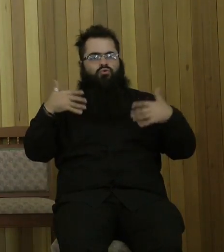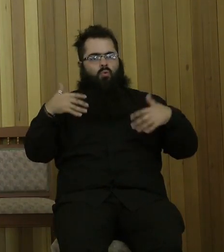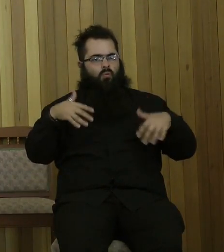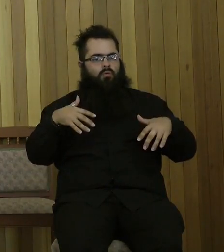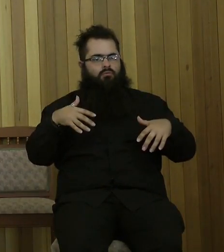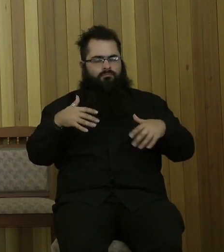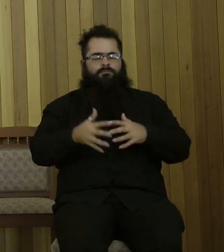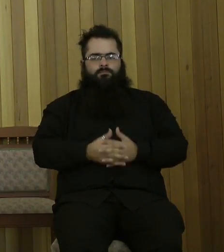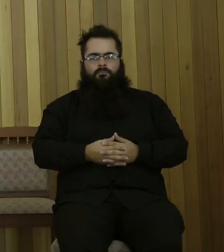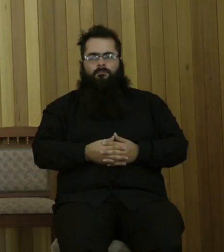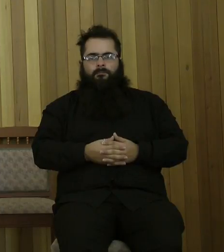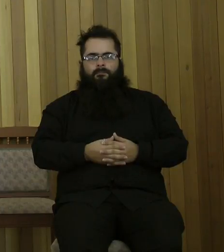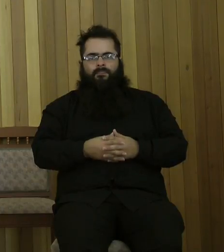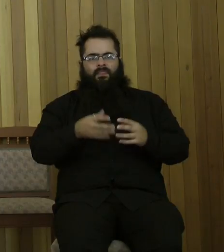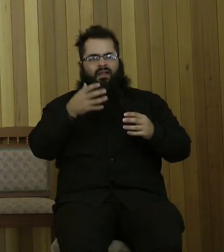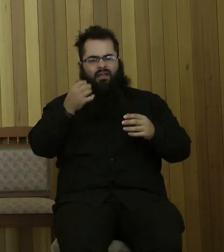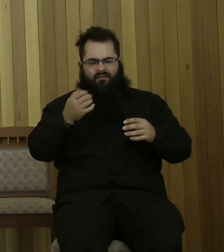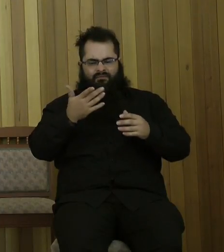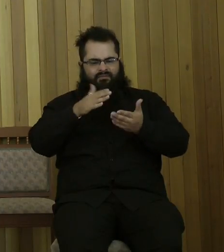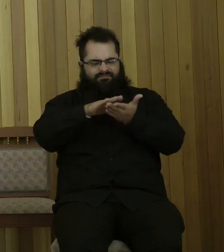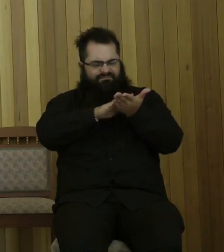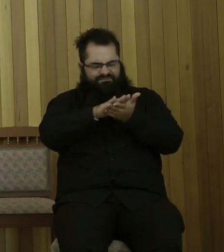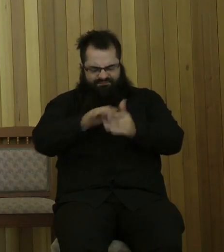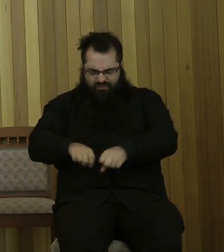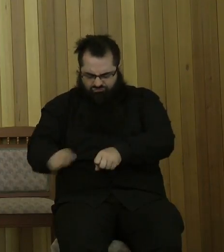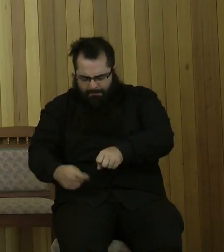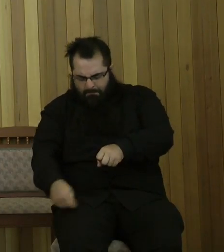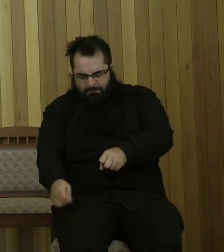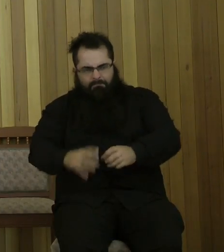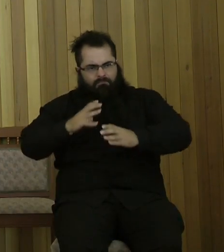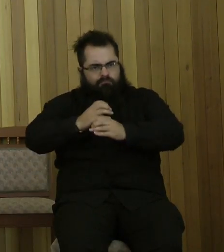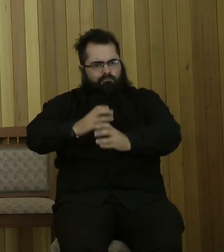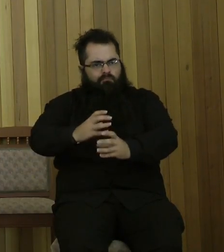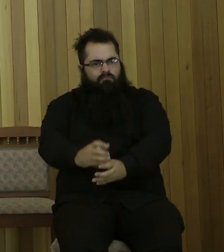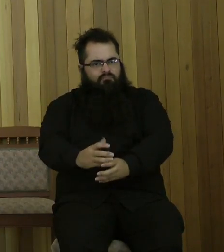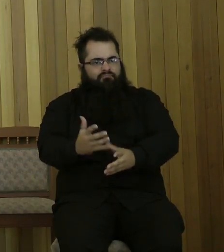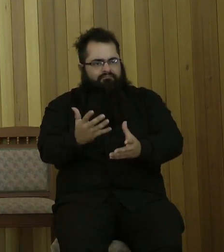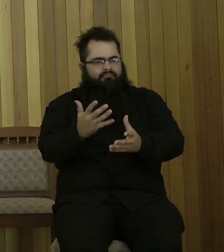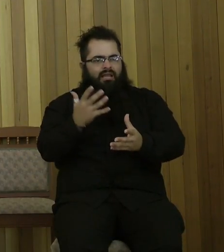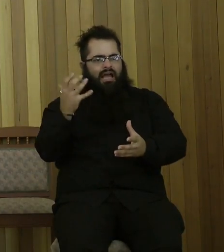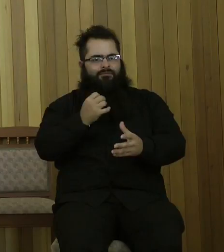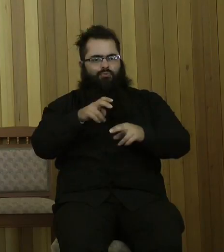And they put sulphur compacts on them, and you kind of have to isolate from other kids.